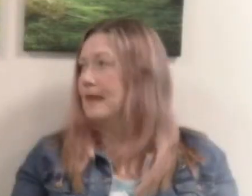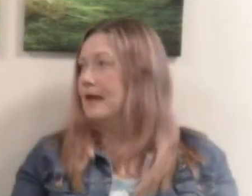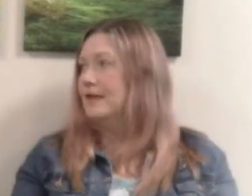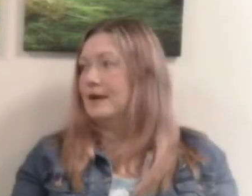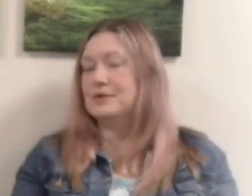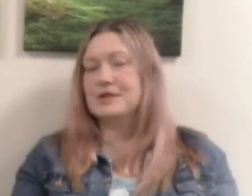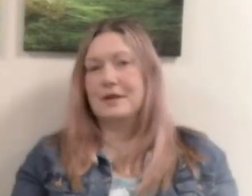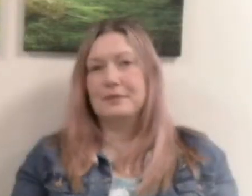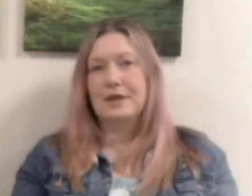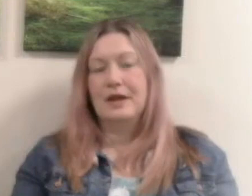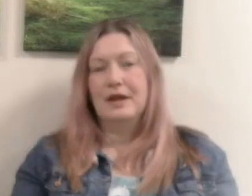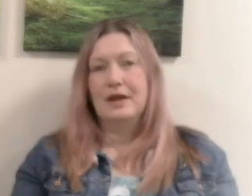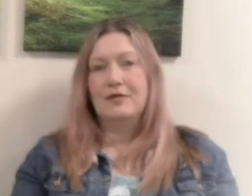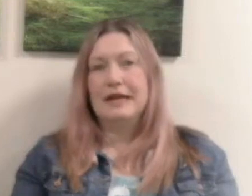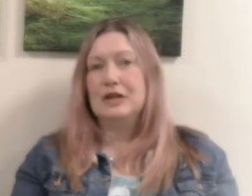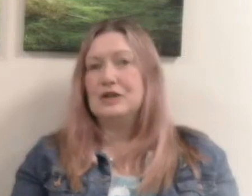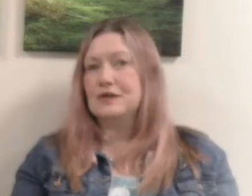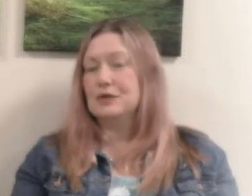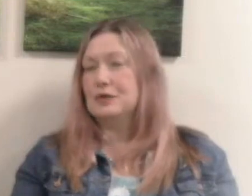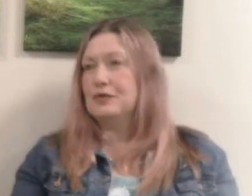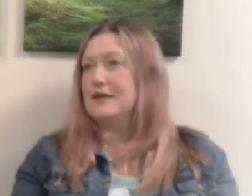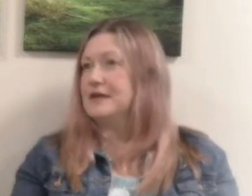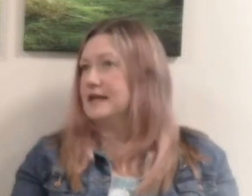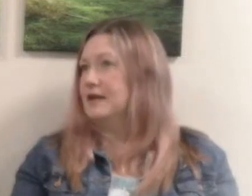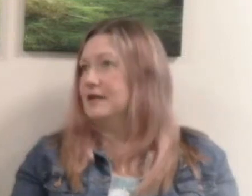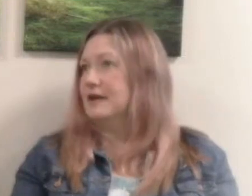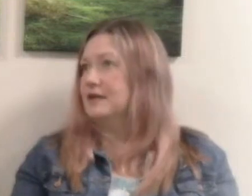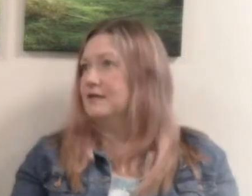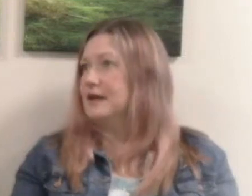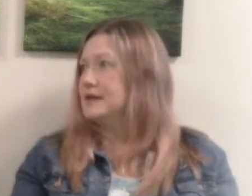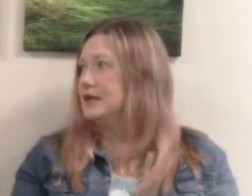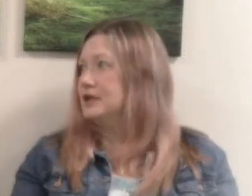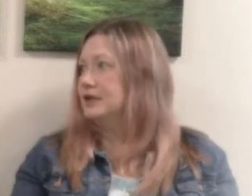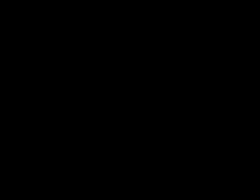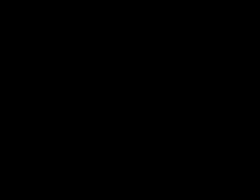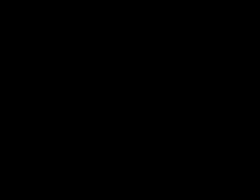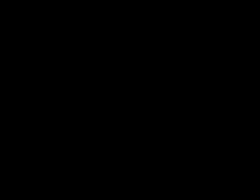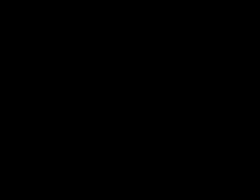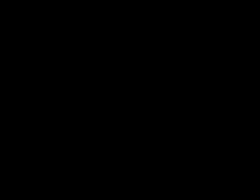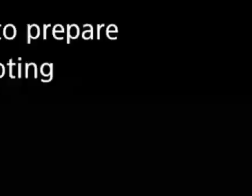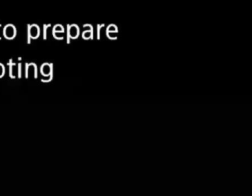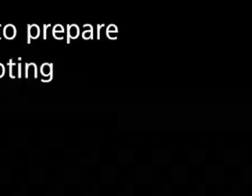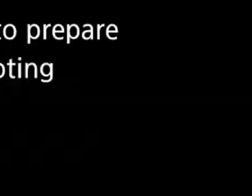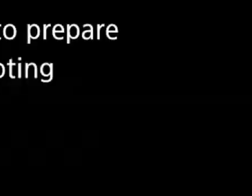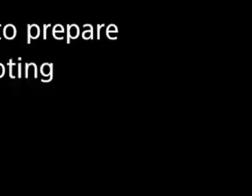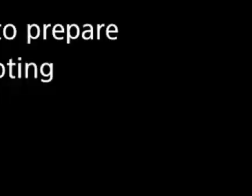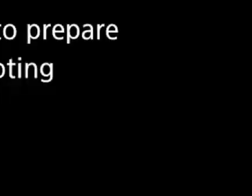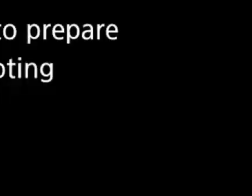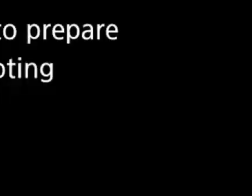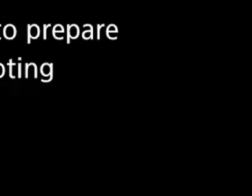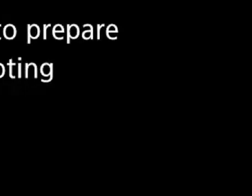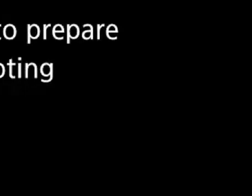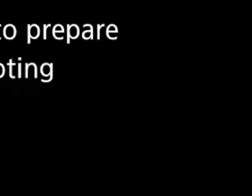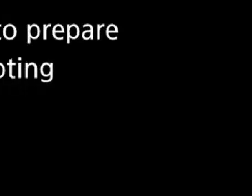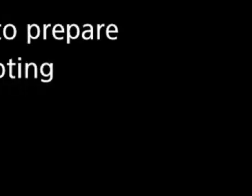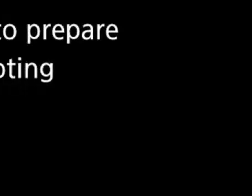that was um a really useful revisit i think in a foundation because obviously this is a series about the